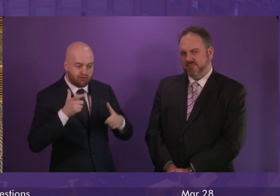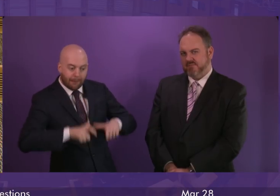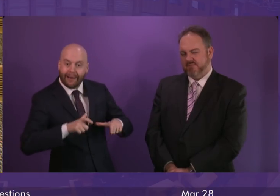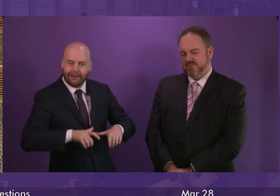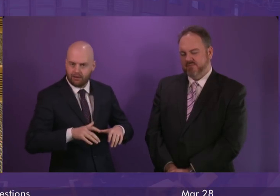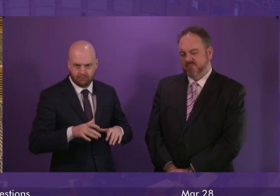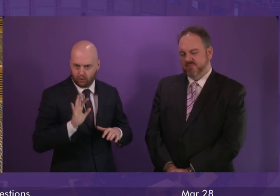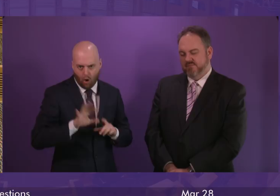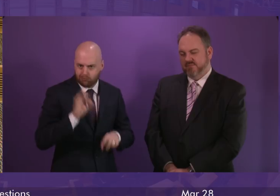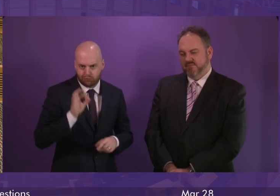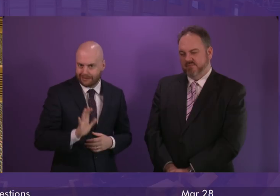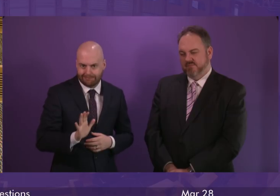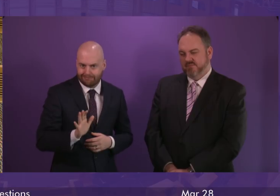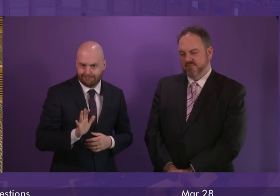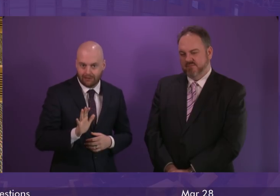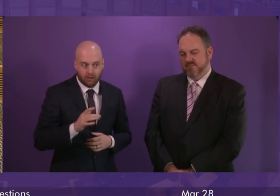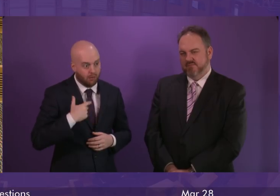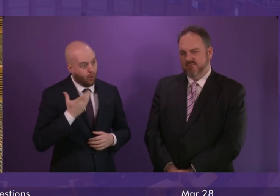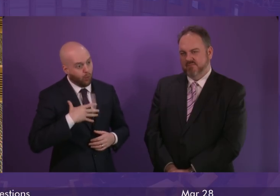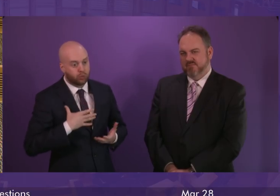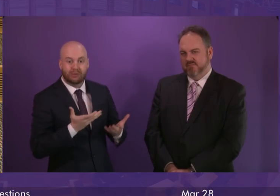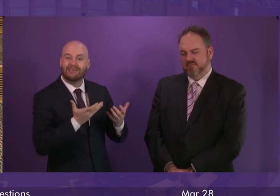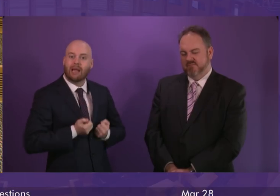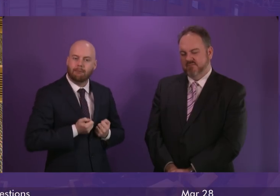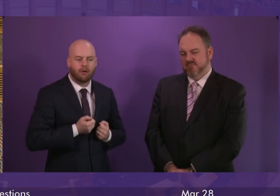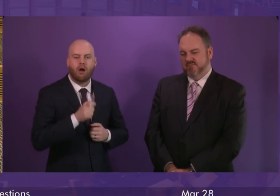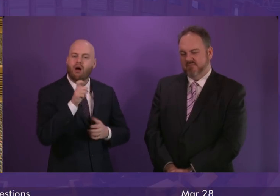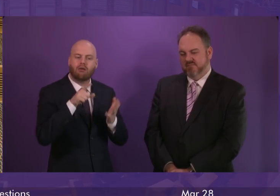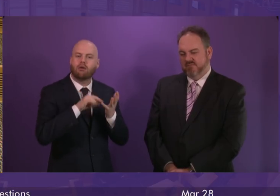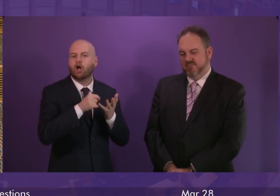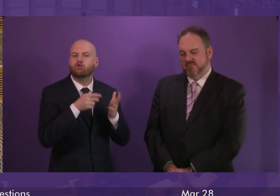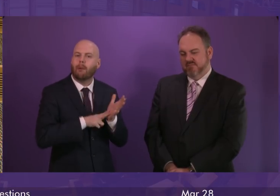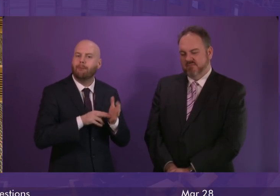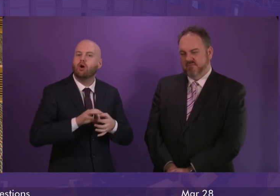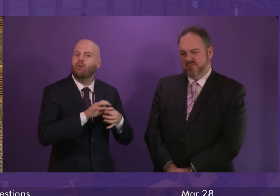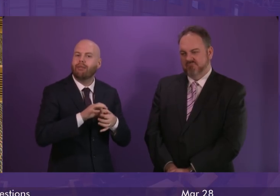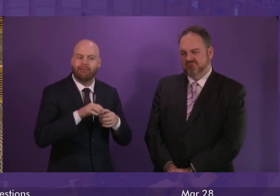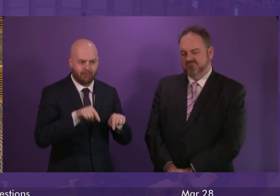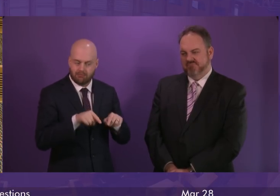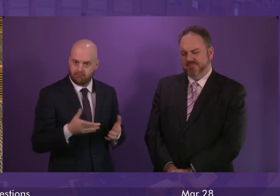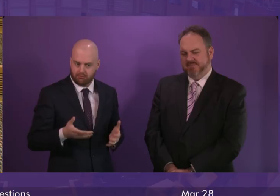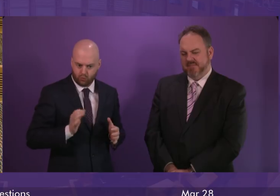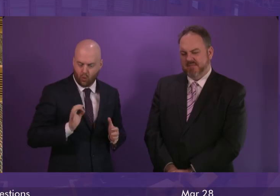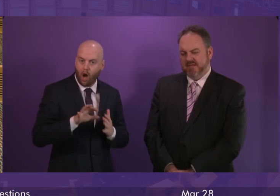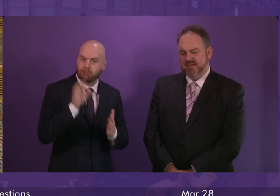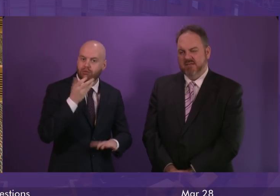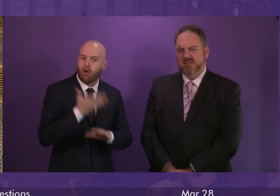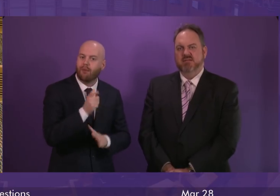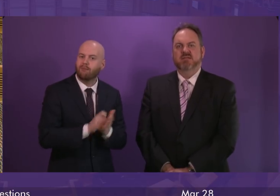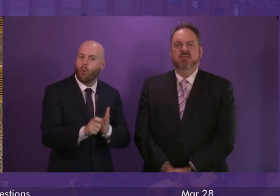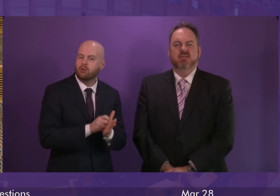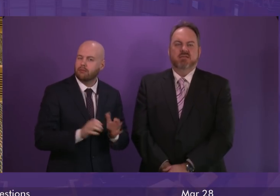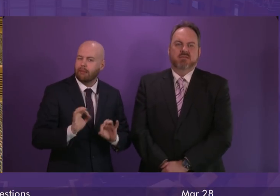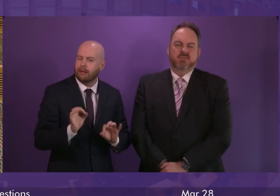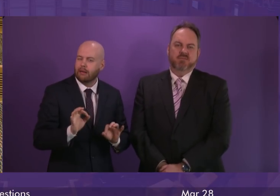position to accept just a customs union. That would not be sufficient to protect Scotland's interests. But I disagree with